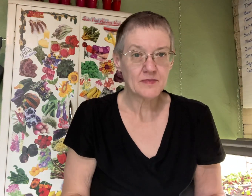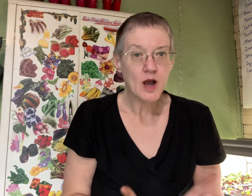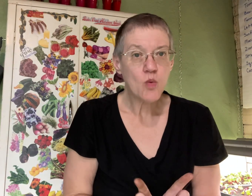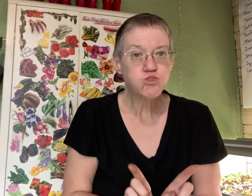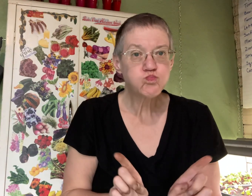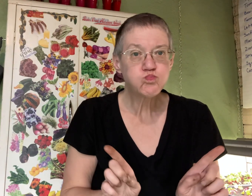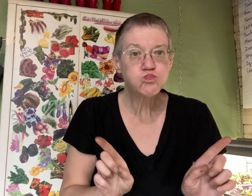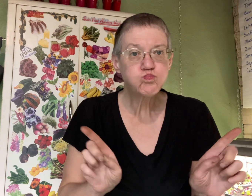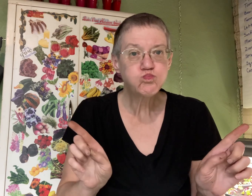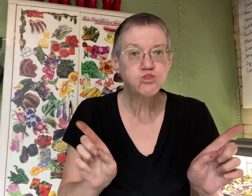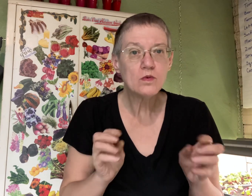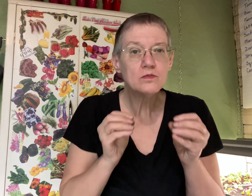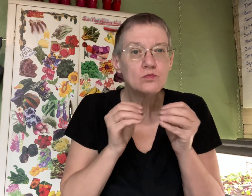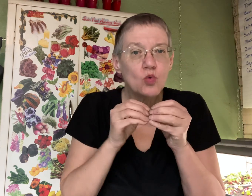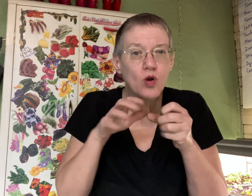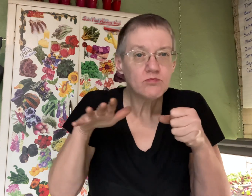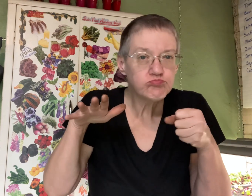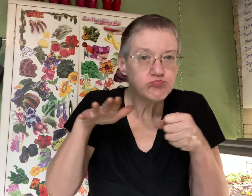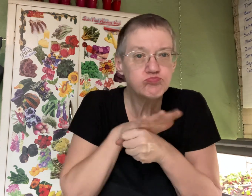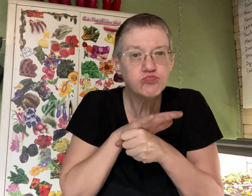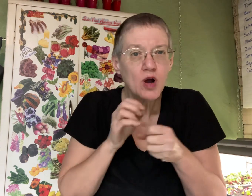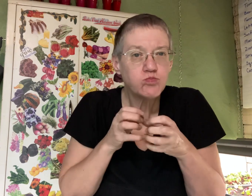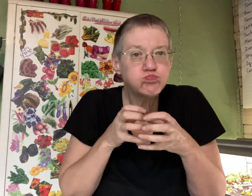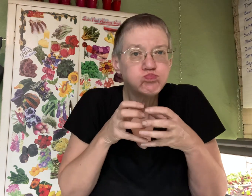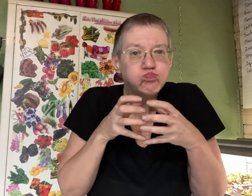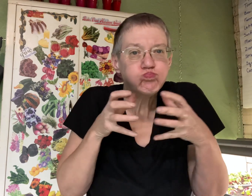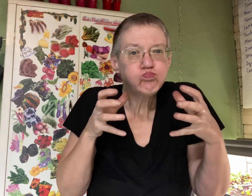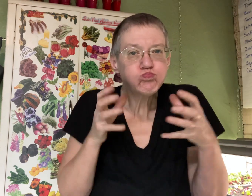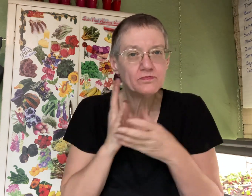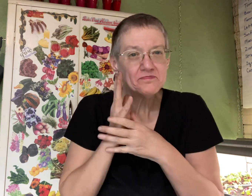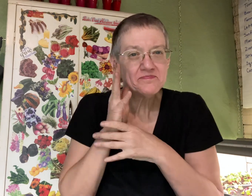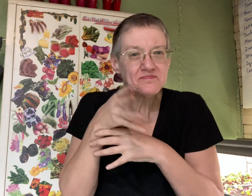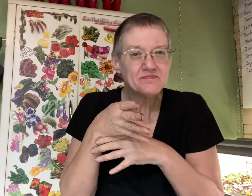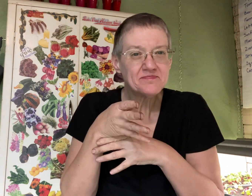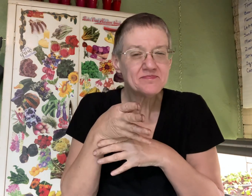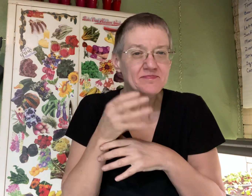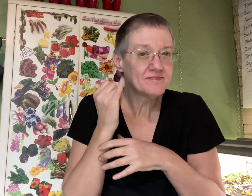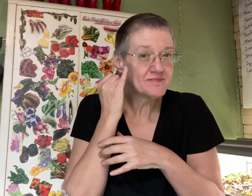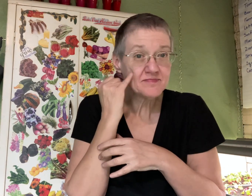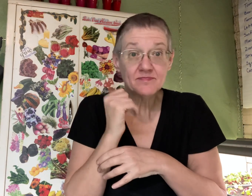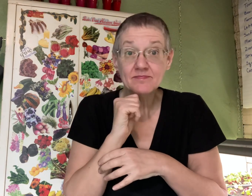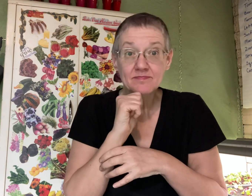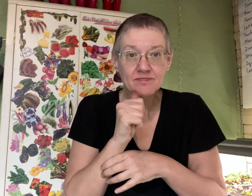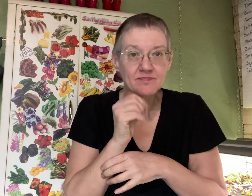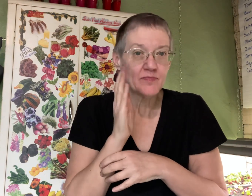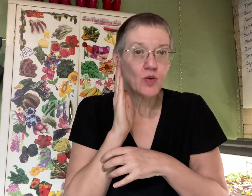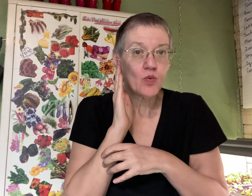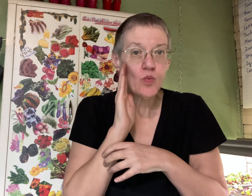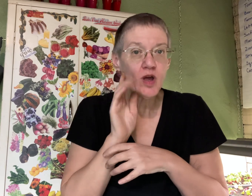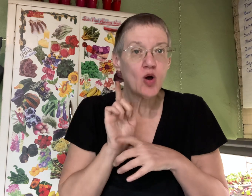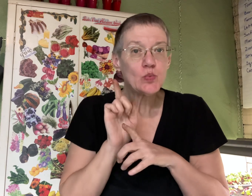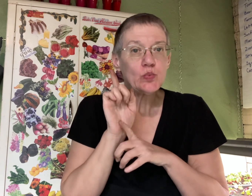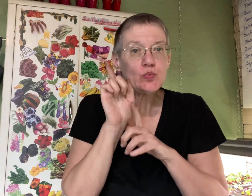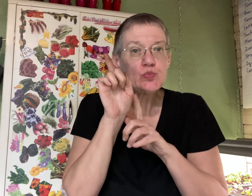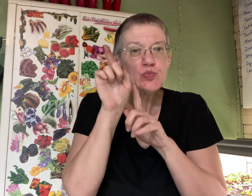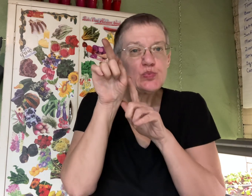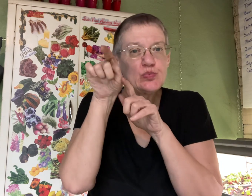cause it to branch out and give a fuller bushier plant if i don't do that